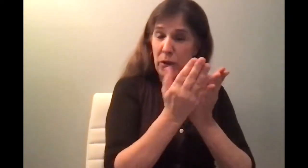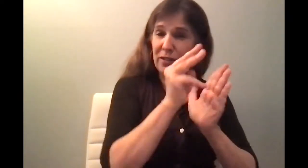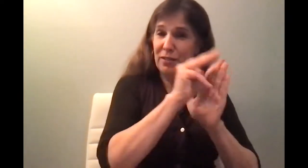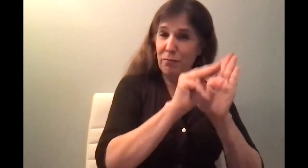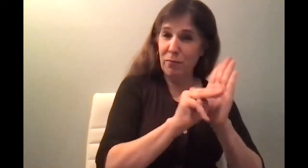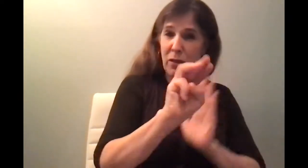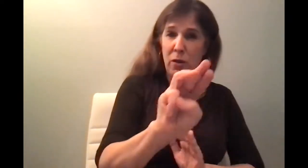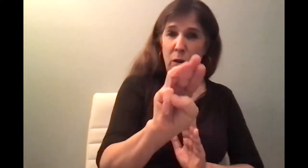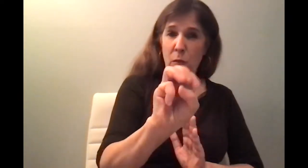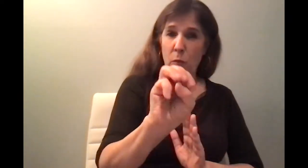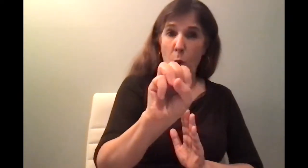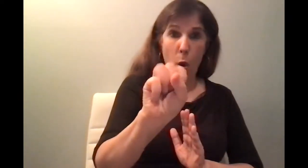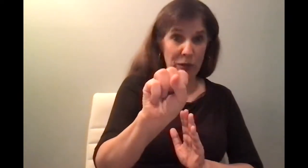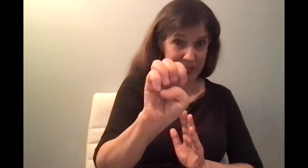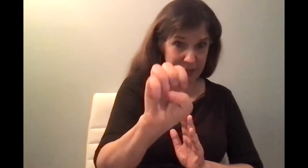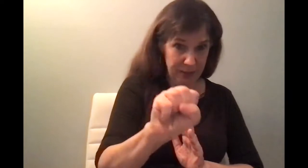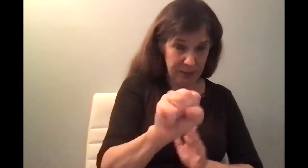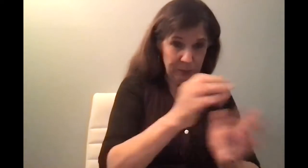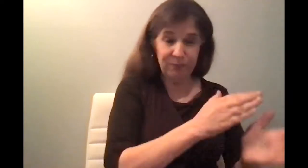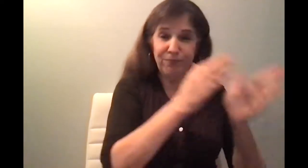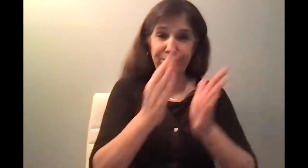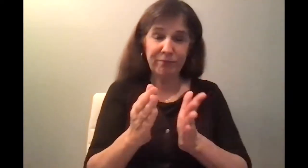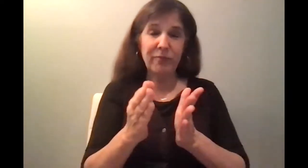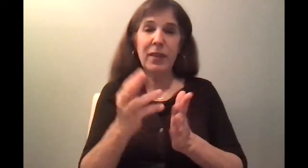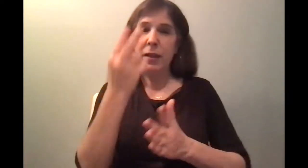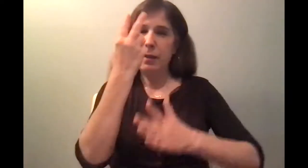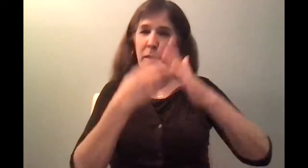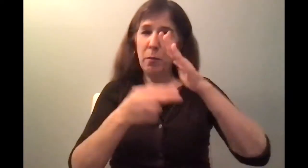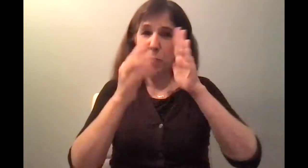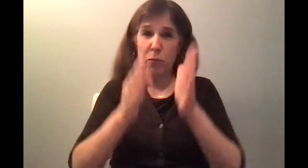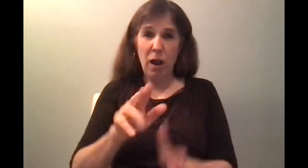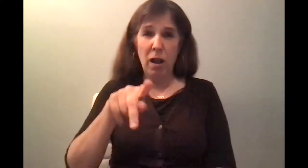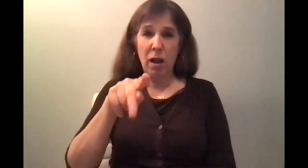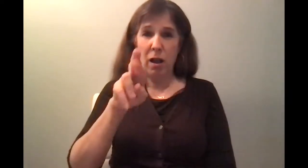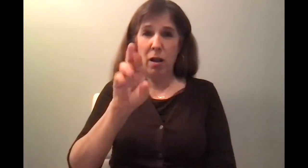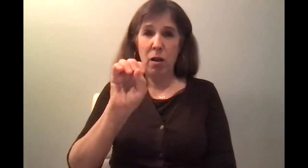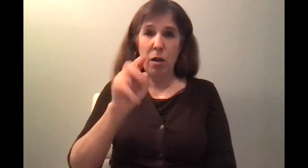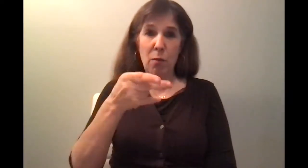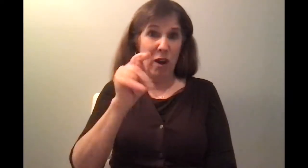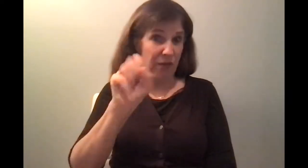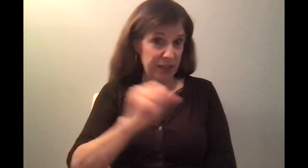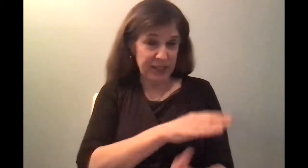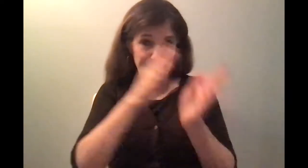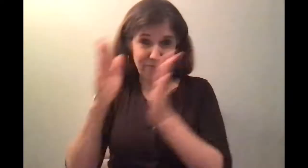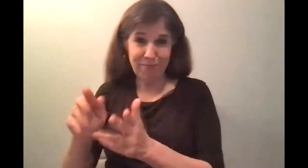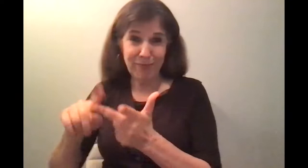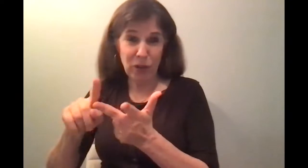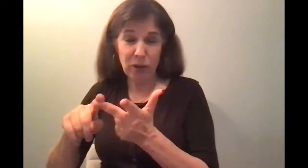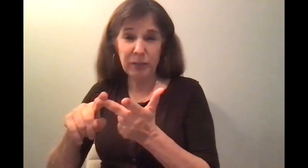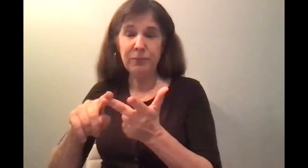God really told Moses, and some kind of prophecy level, and he just, like, the words or